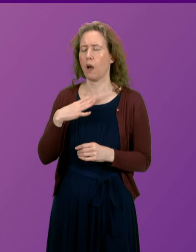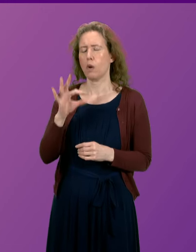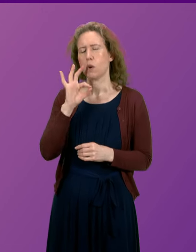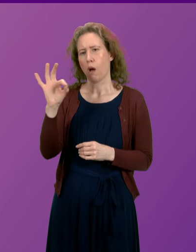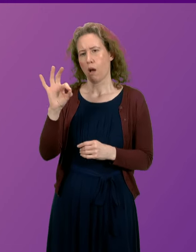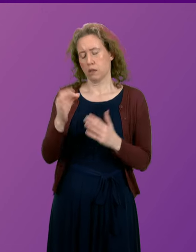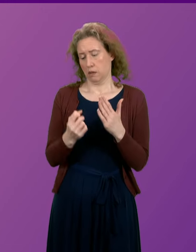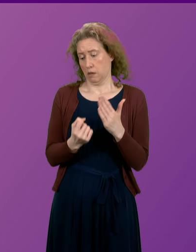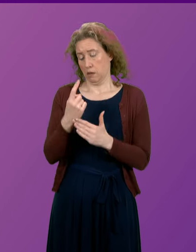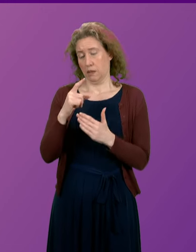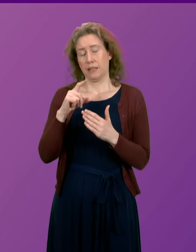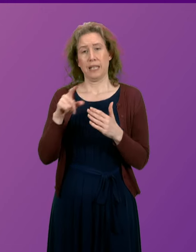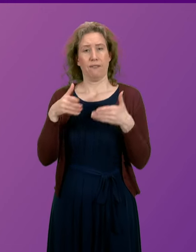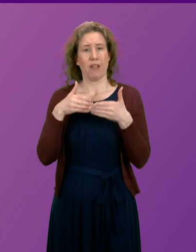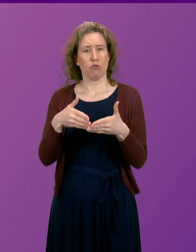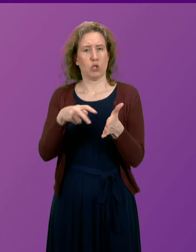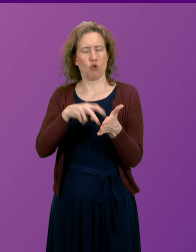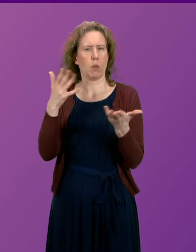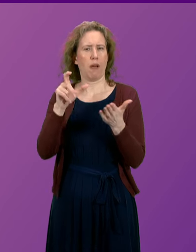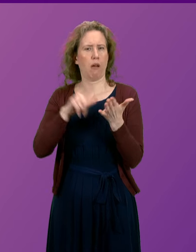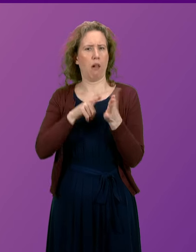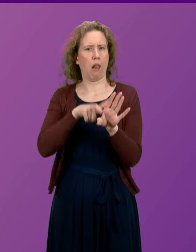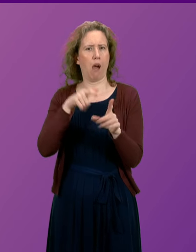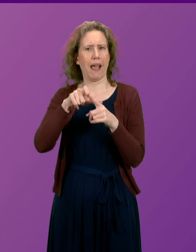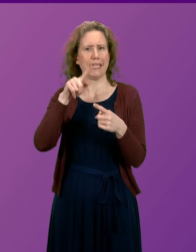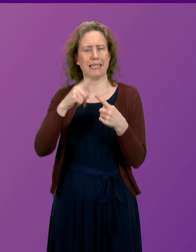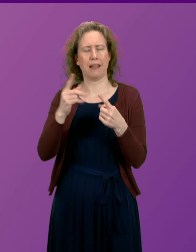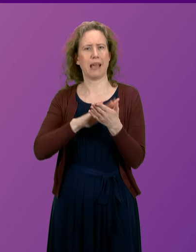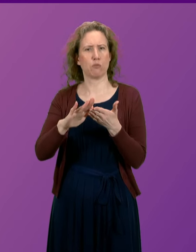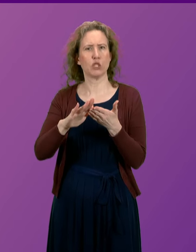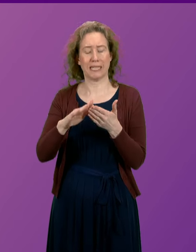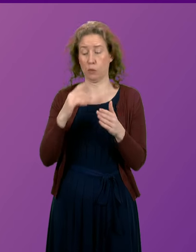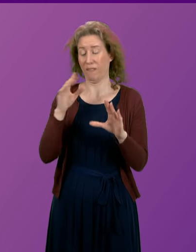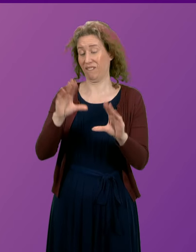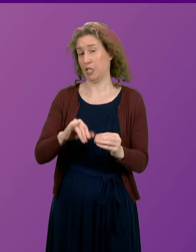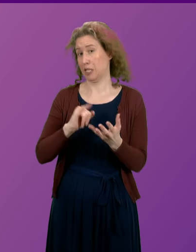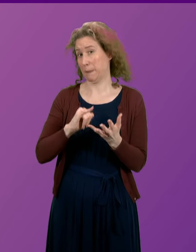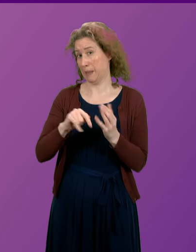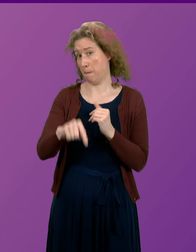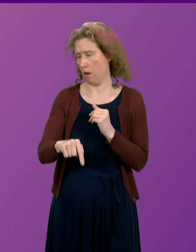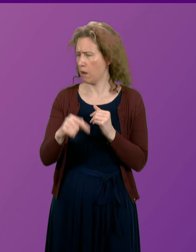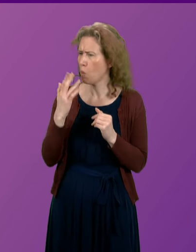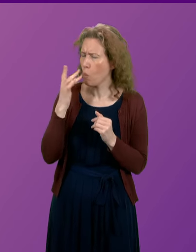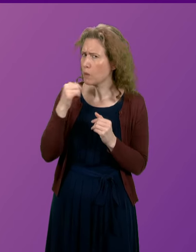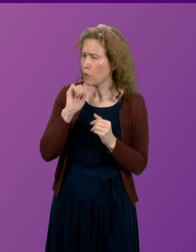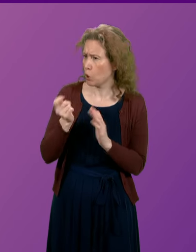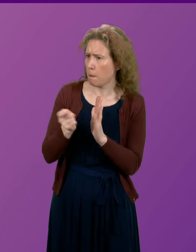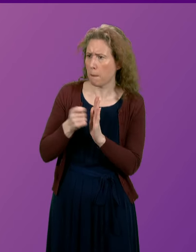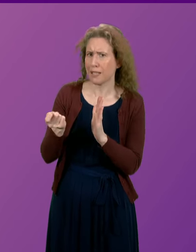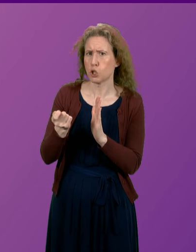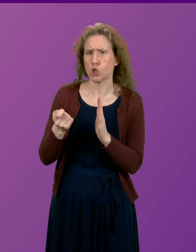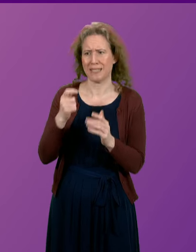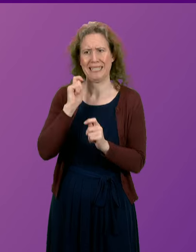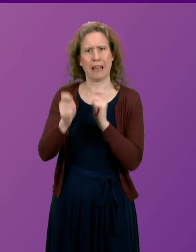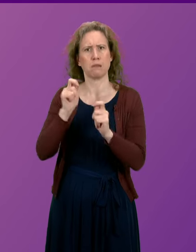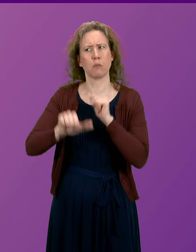Clyde and Hebrides Ferries contract expiring in September, when the Scottish Government will publish the tender process for the